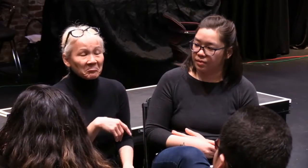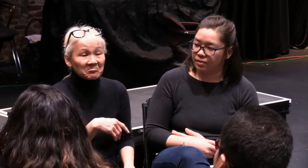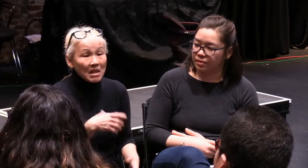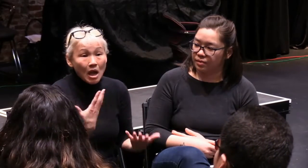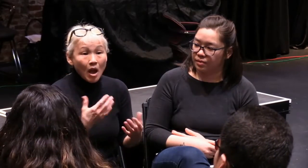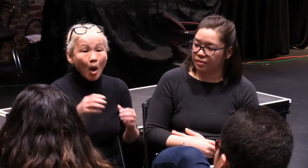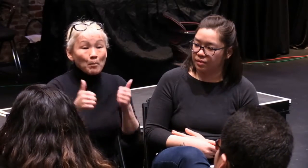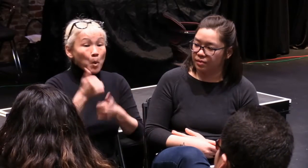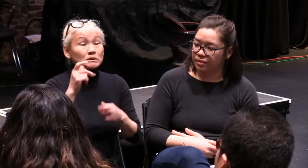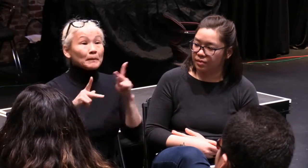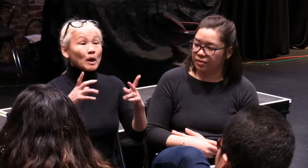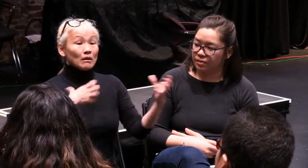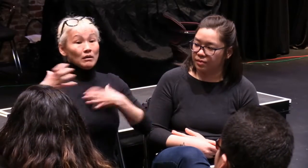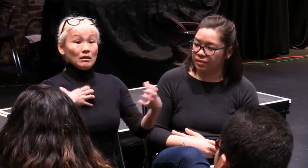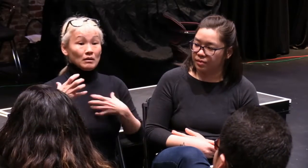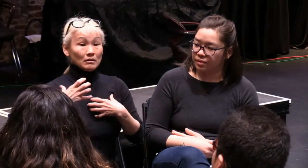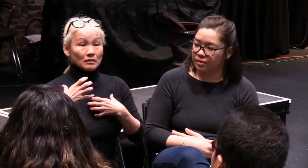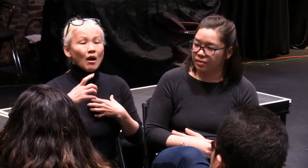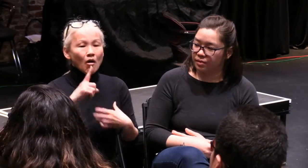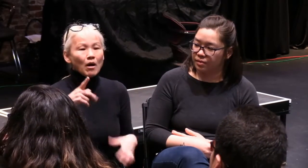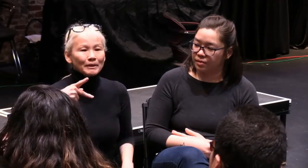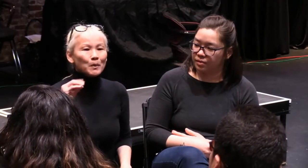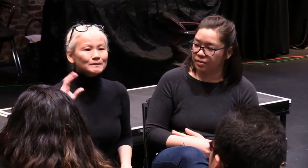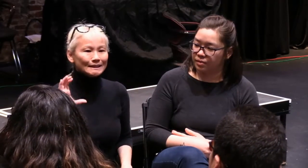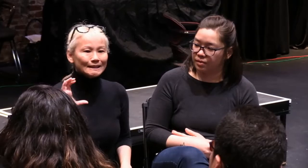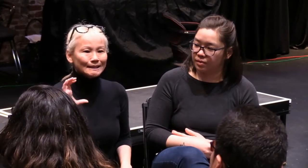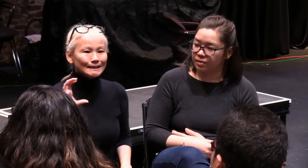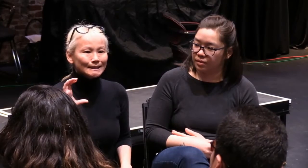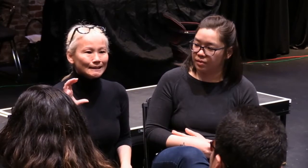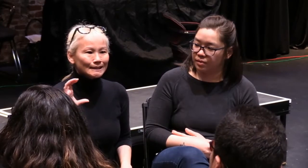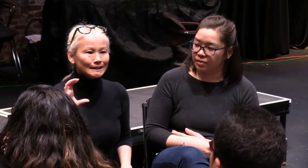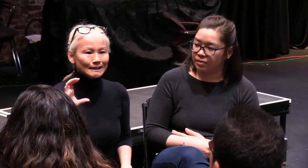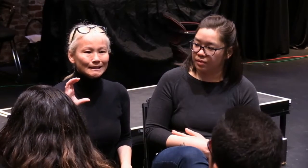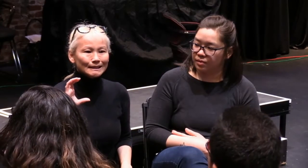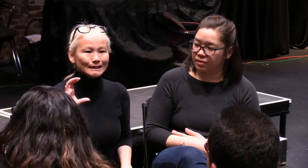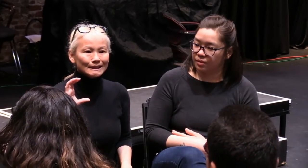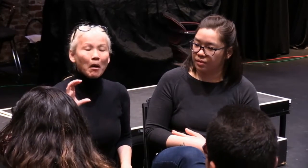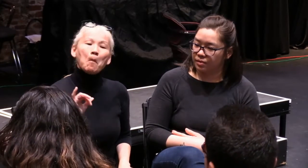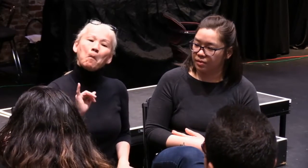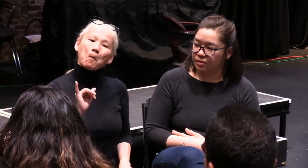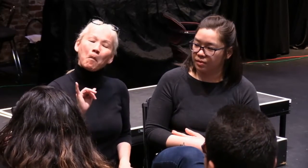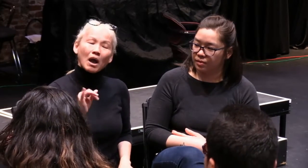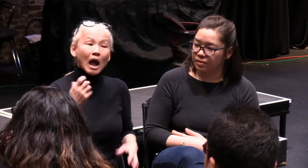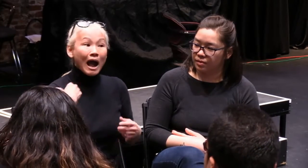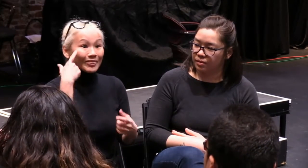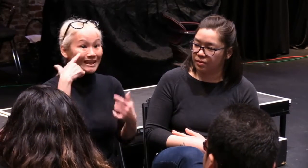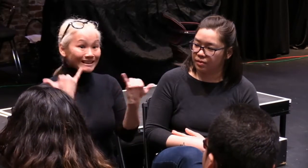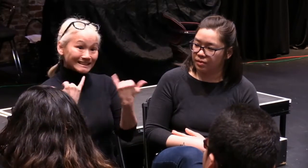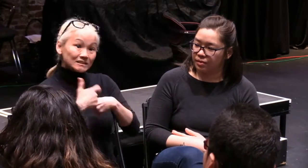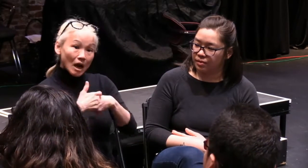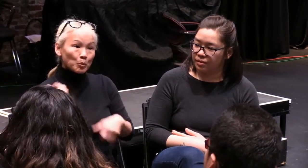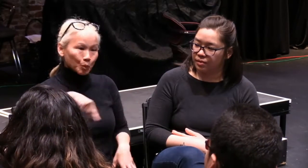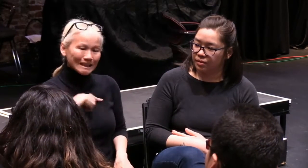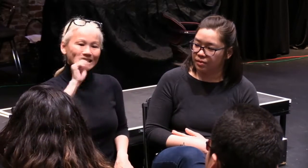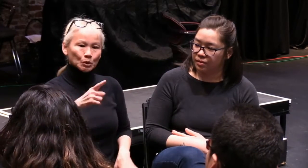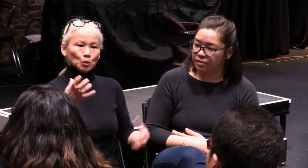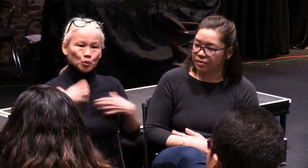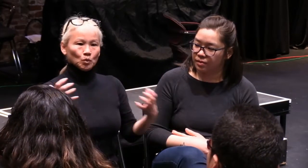So disability was marginalized, excluded, not considered. But more often than not, conversations rested on the issues of